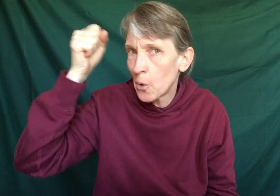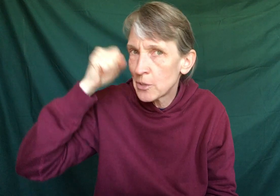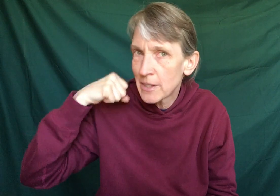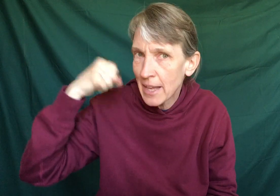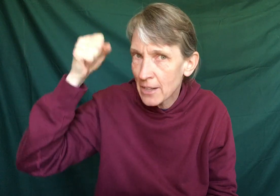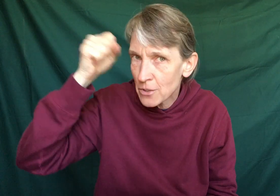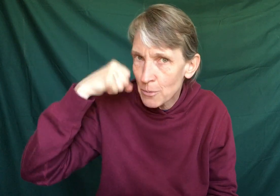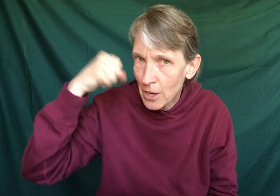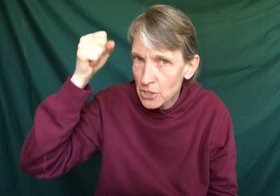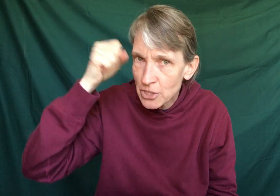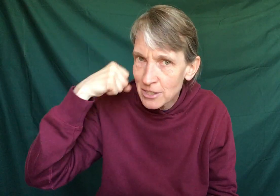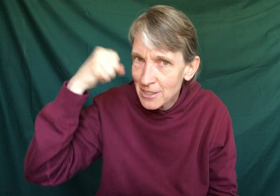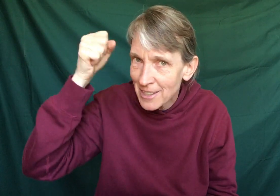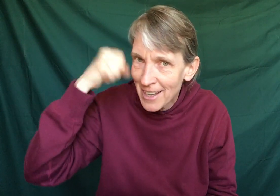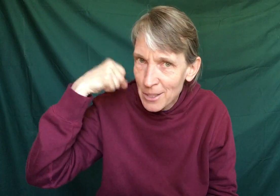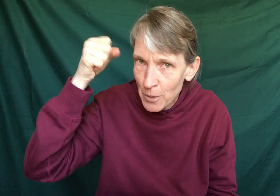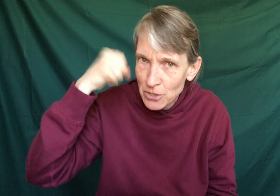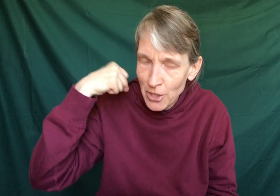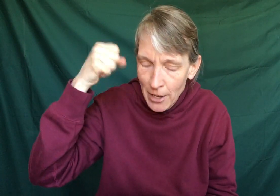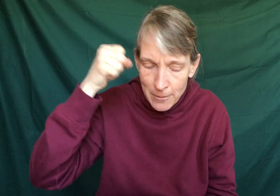holding the handle of the brush, and you brush your hair.